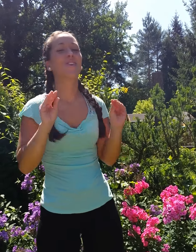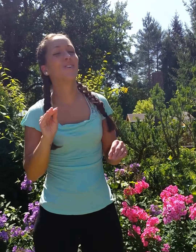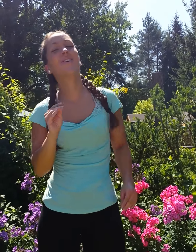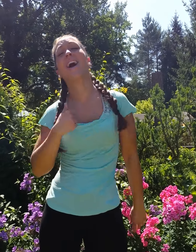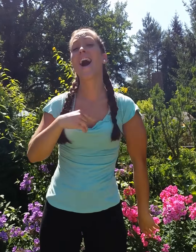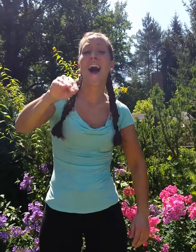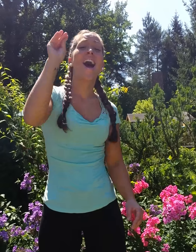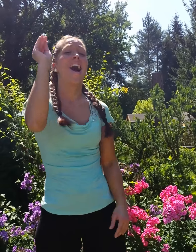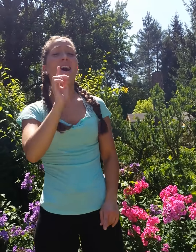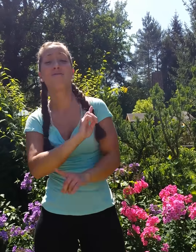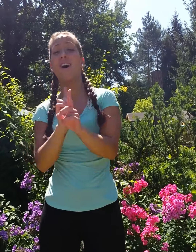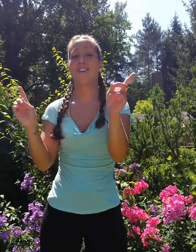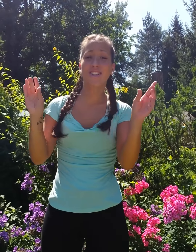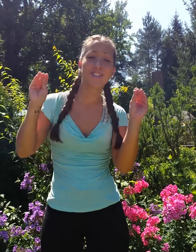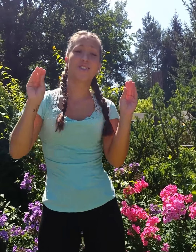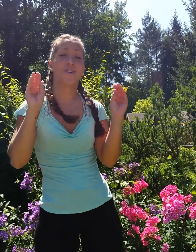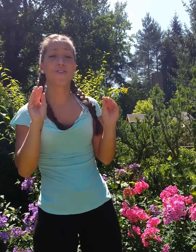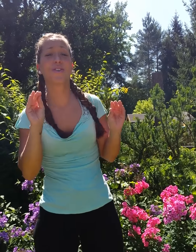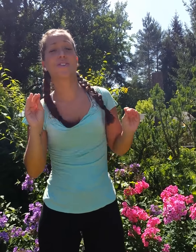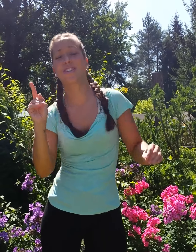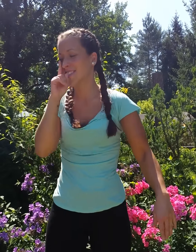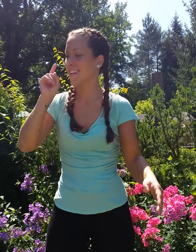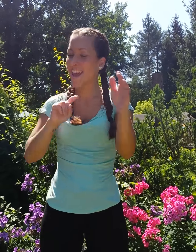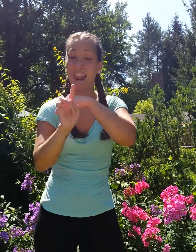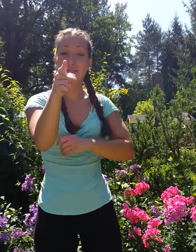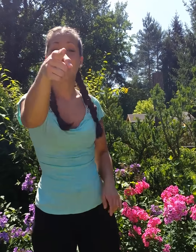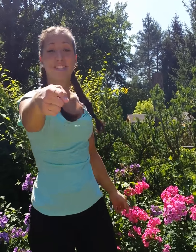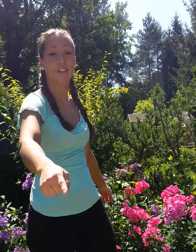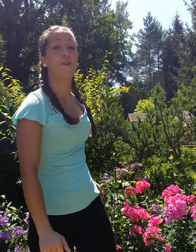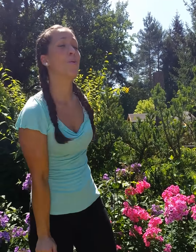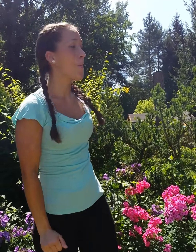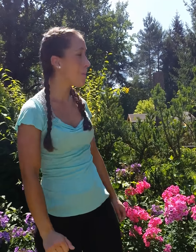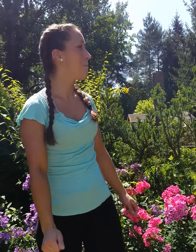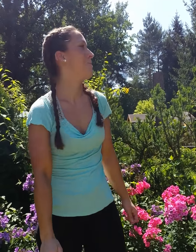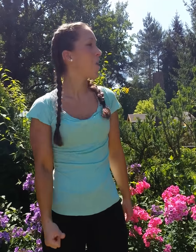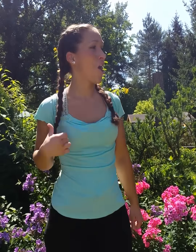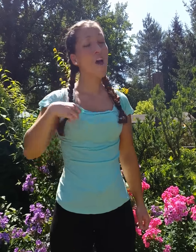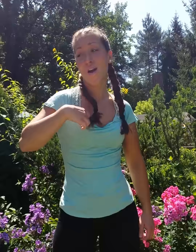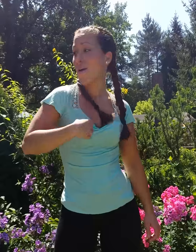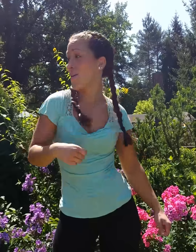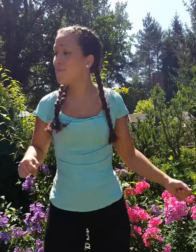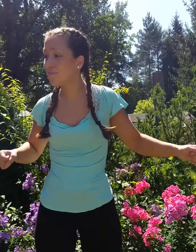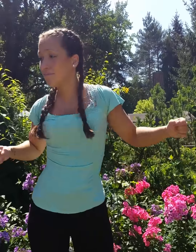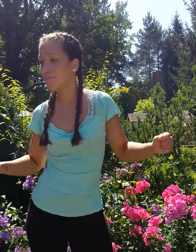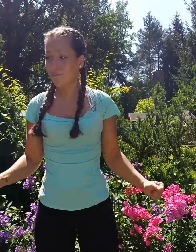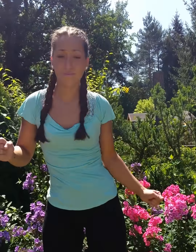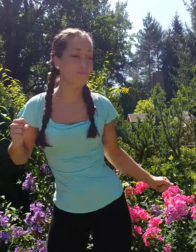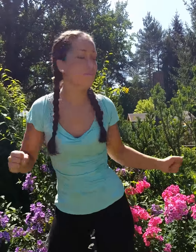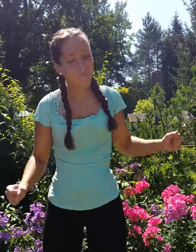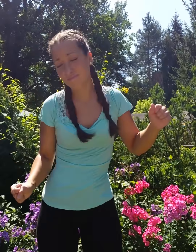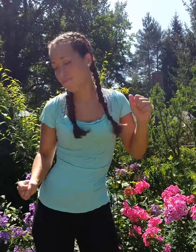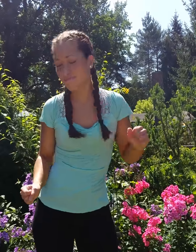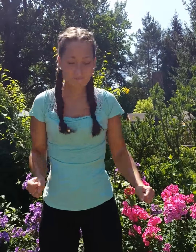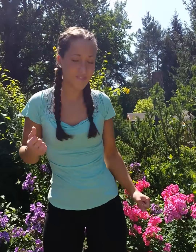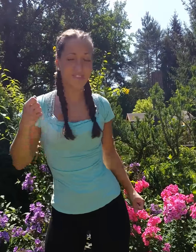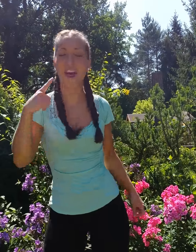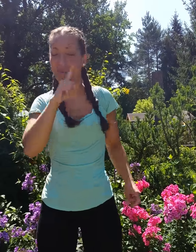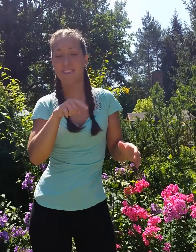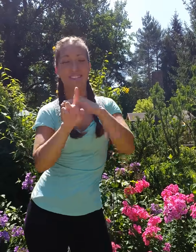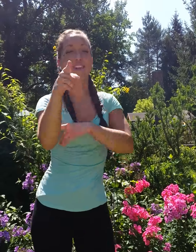do I wouldn't do Just to get up next to you I wouldn't do anything Just to get up next